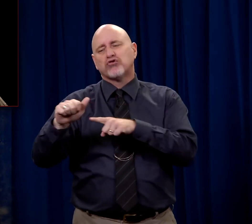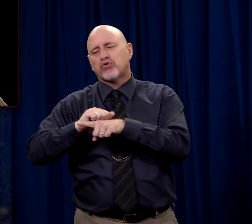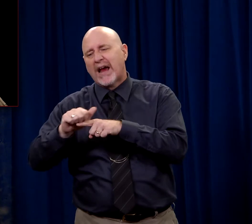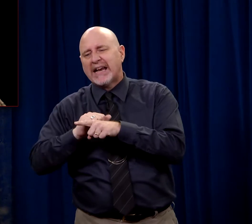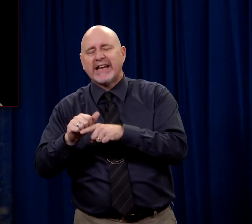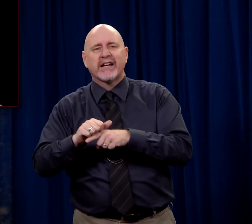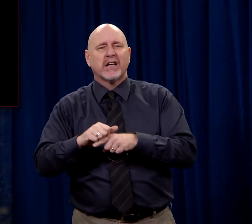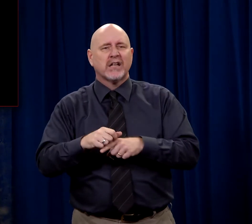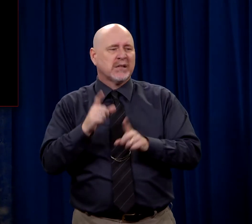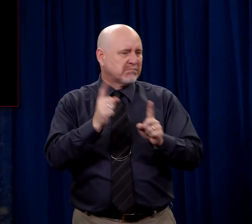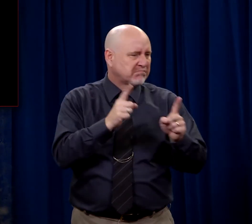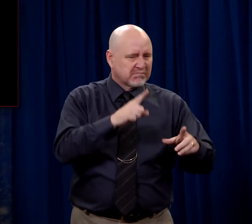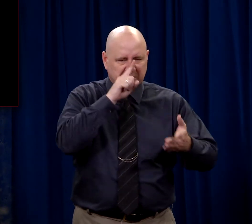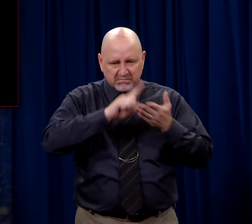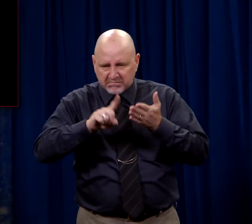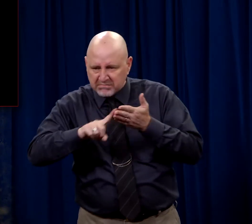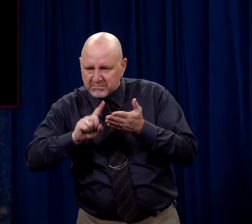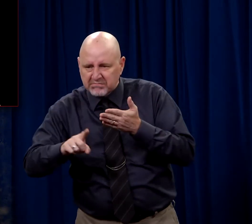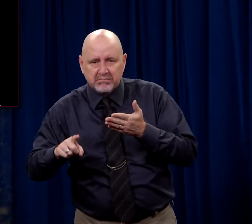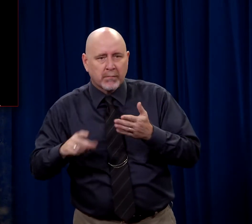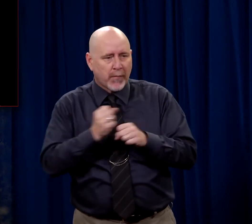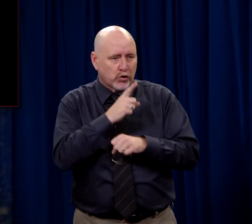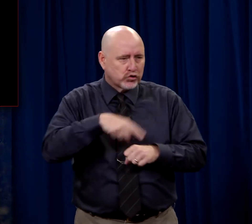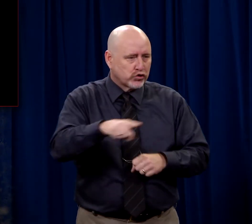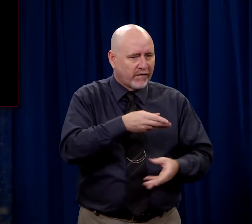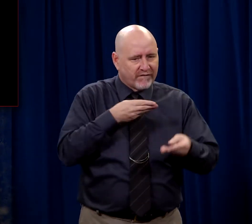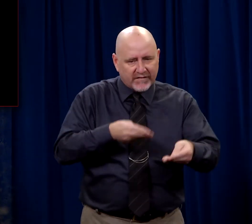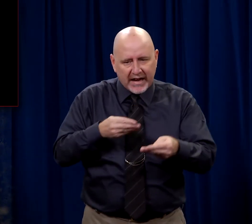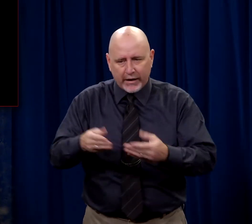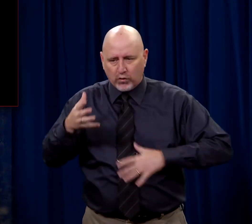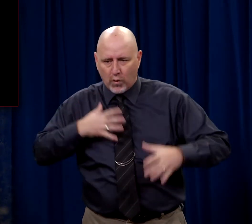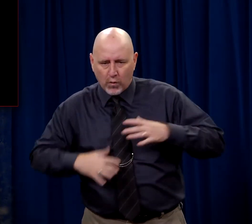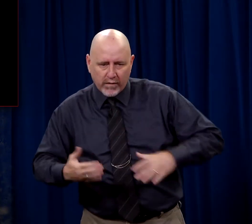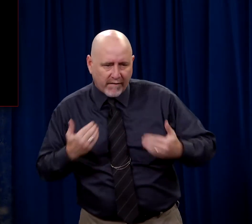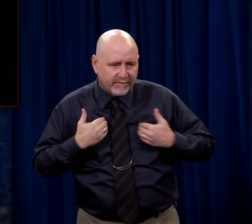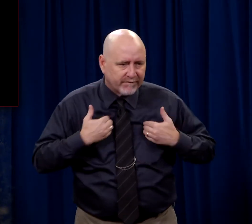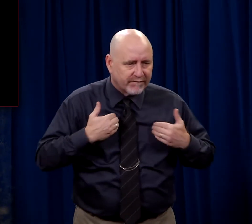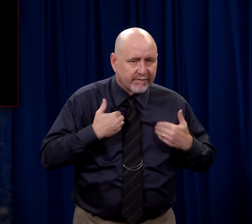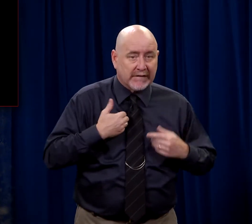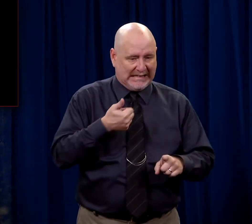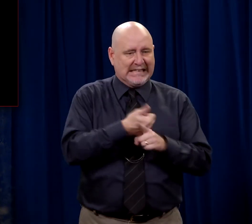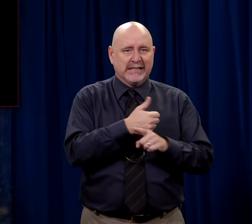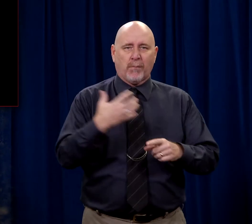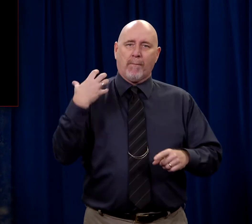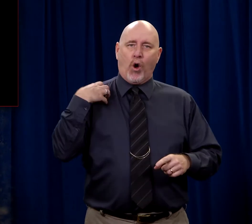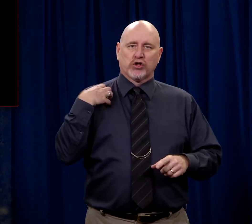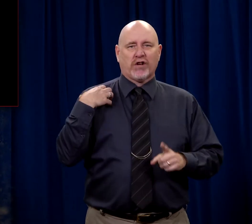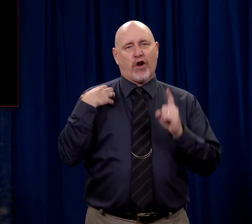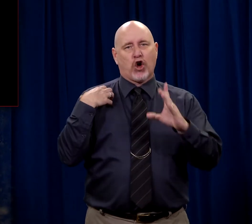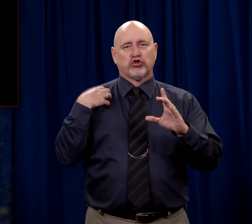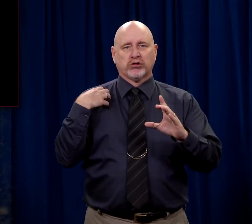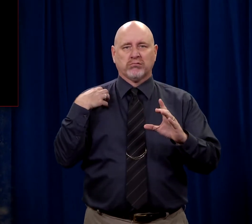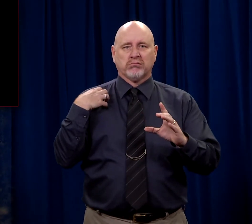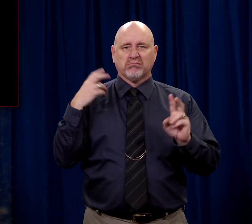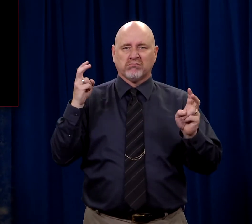things, of training, of drilling, of inspecting, of making sure they were fed and clothed and he was the boss of 100.